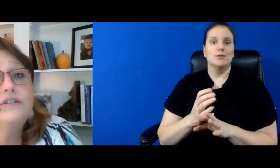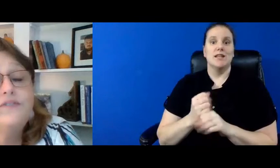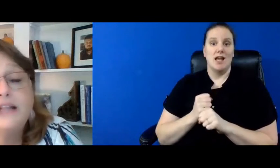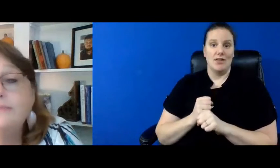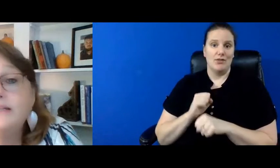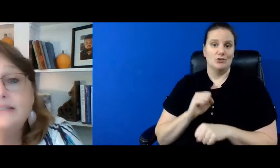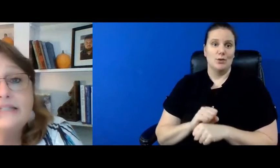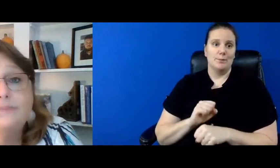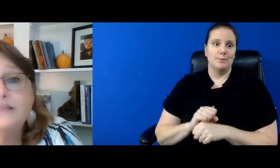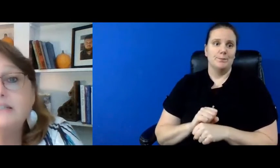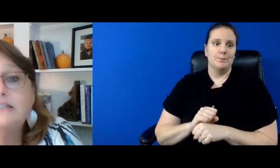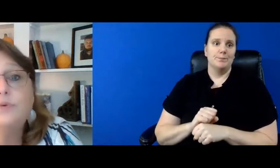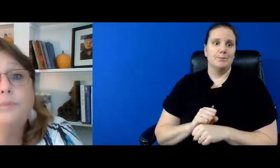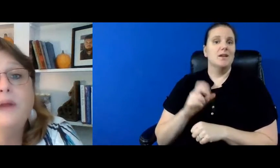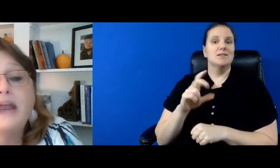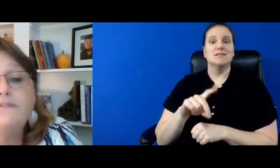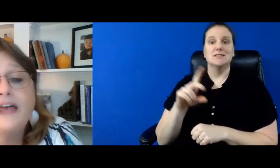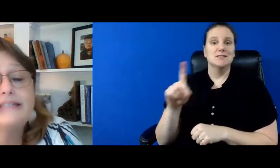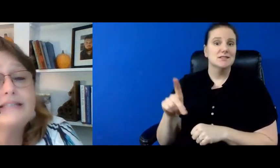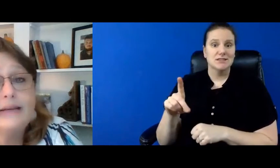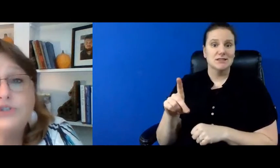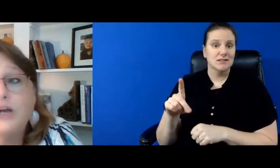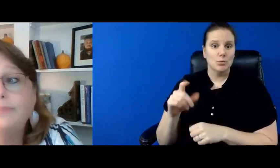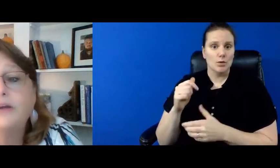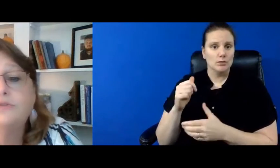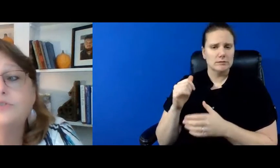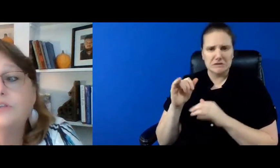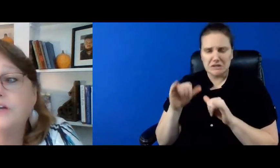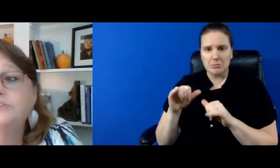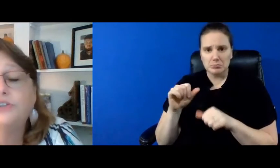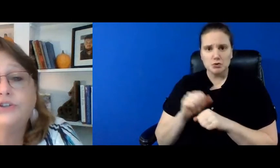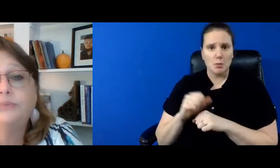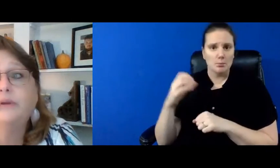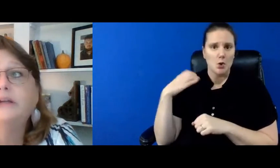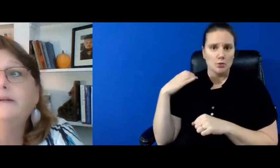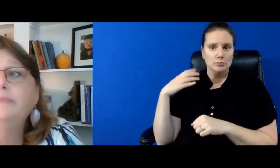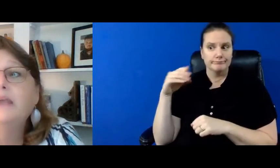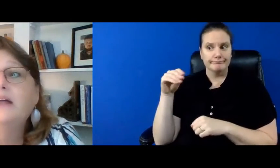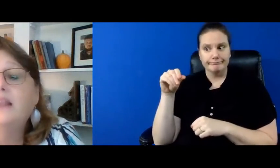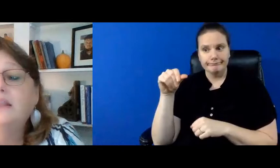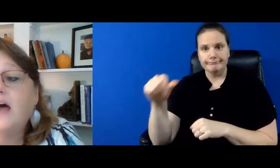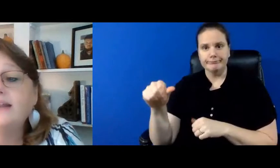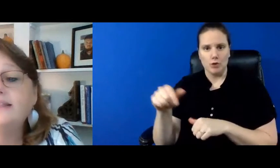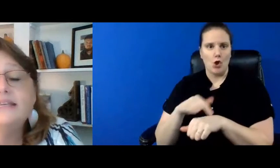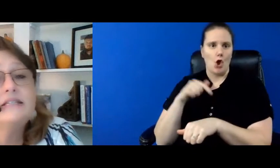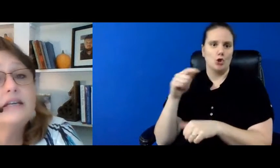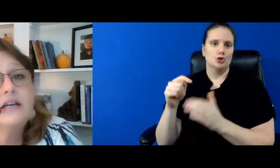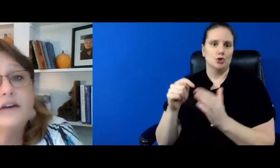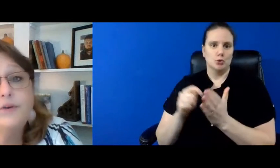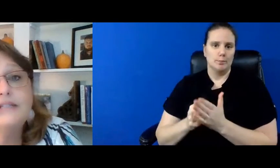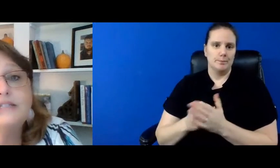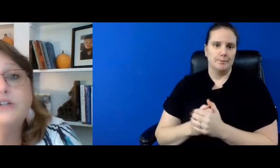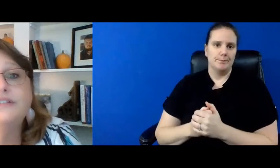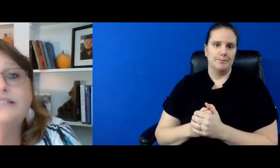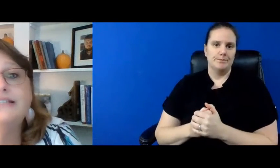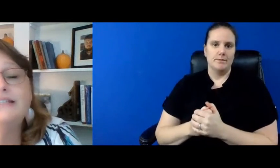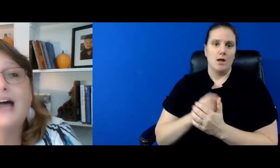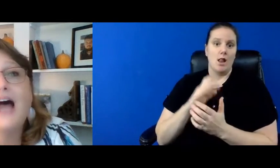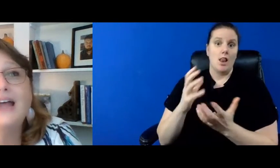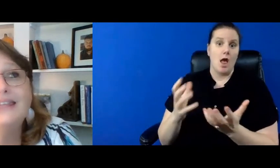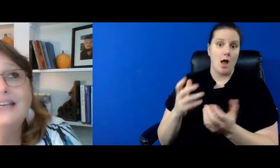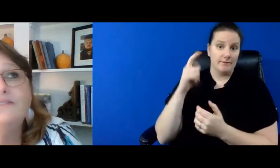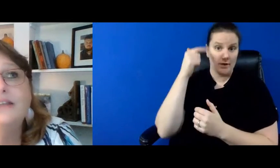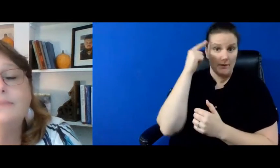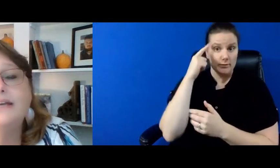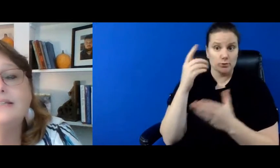where developmental disabilities were paid that same job coach long term a lot of these government services